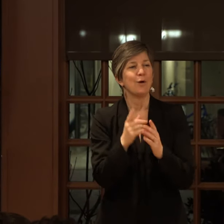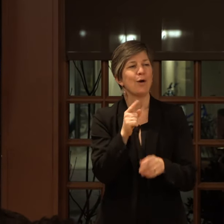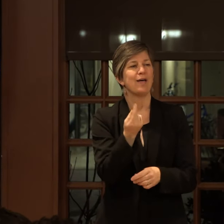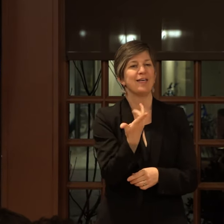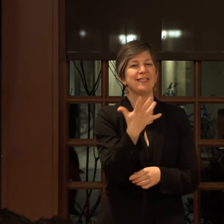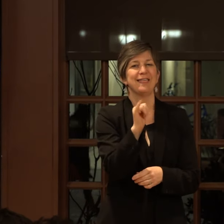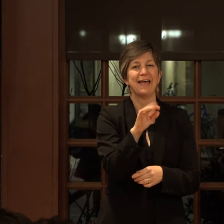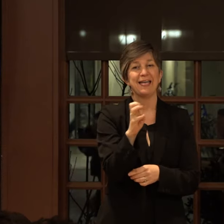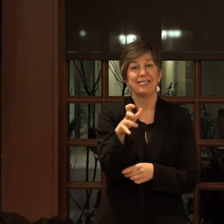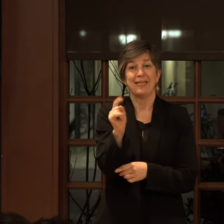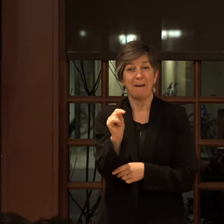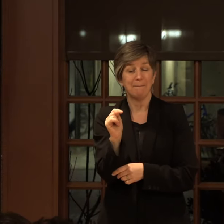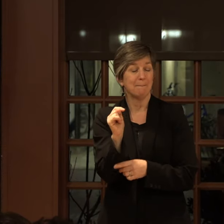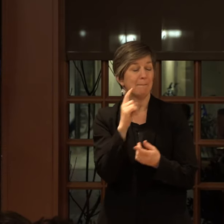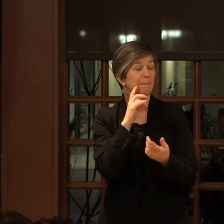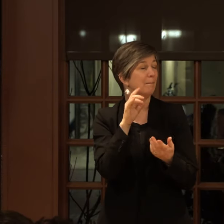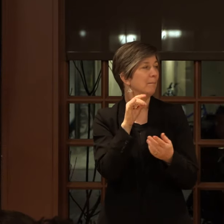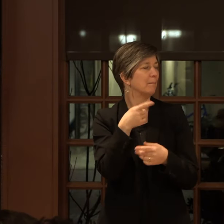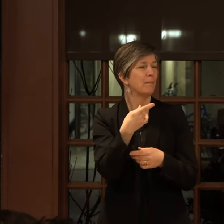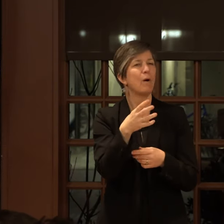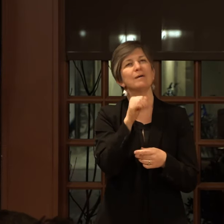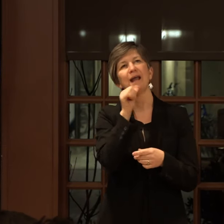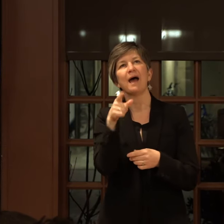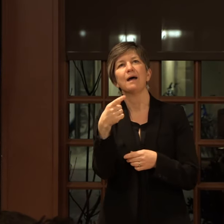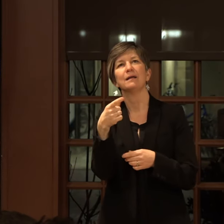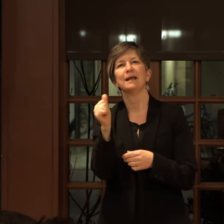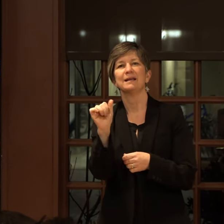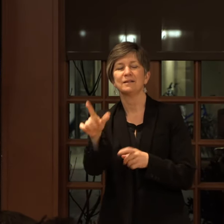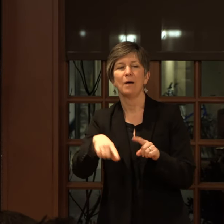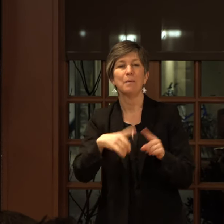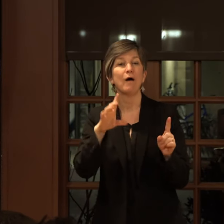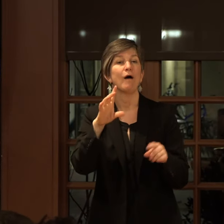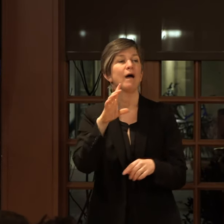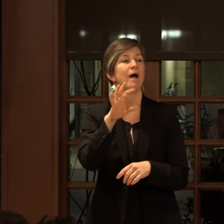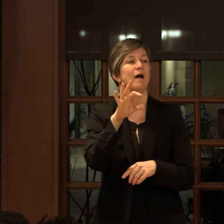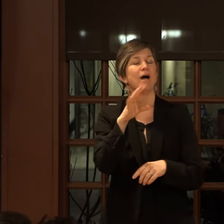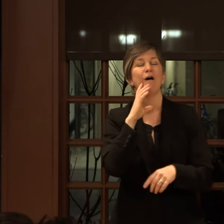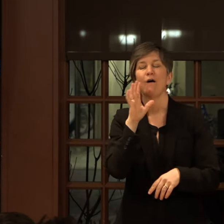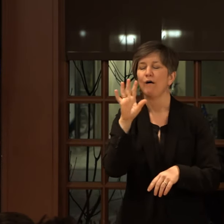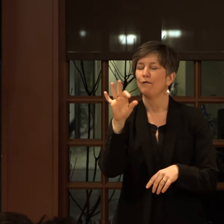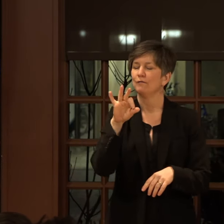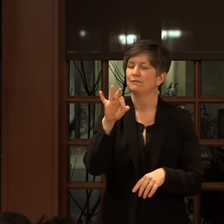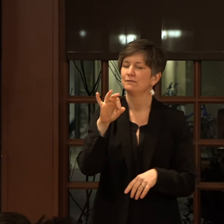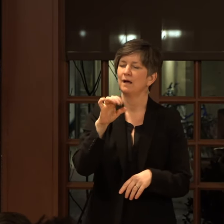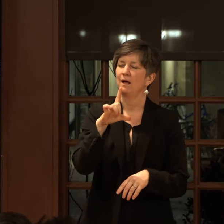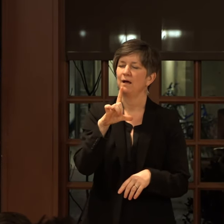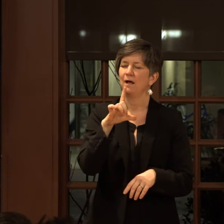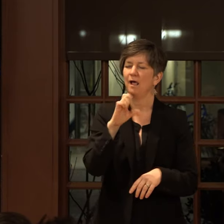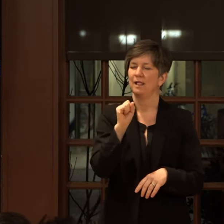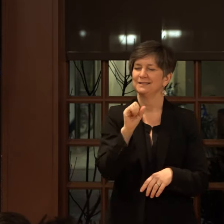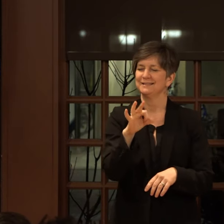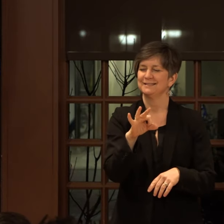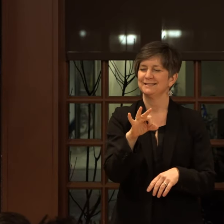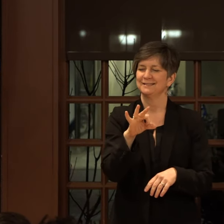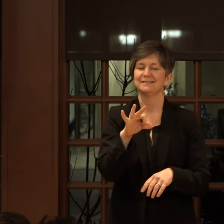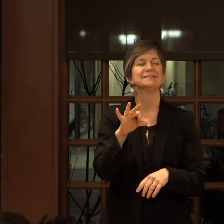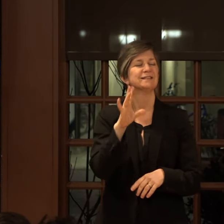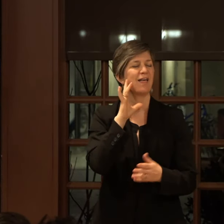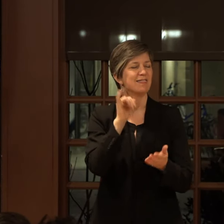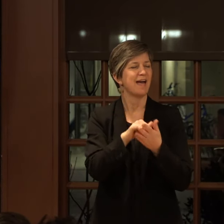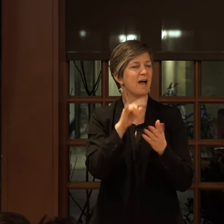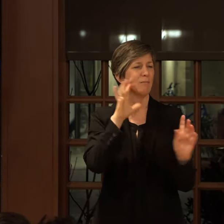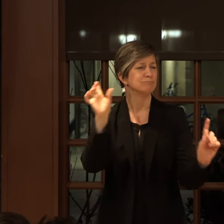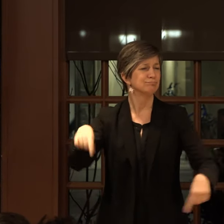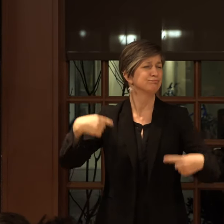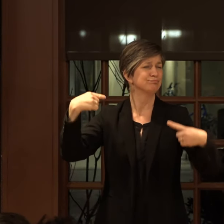pronouns, and ASL, well, not necessarily ASL, but French Sign Language or signed languages have been around for, like, you know, garboons of